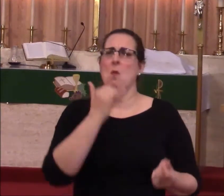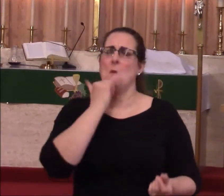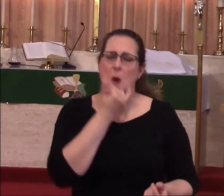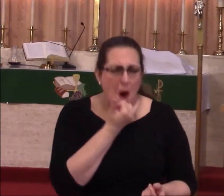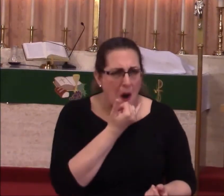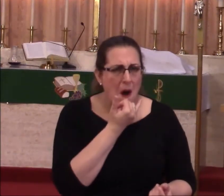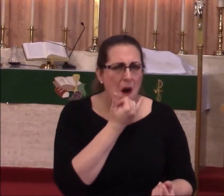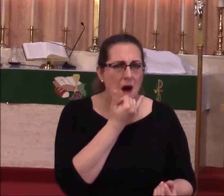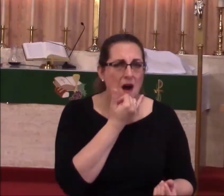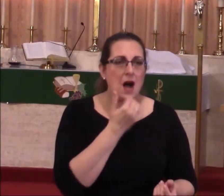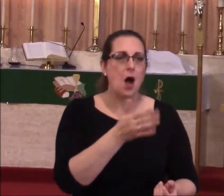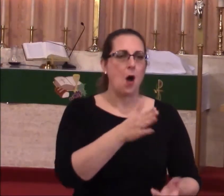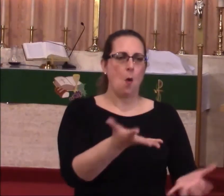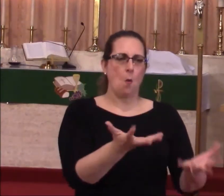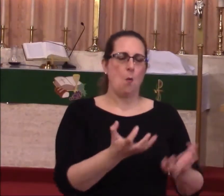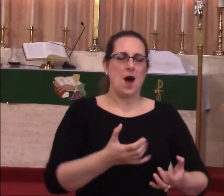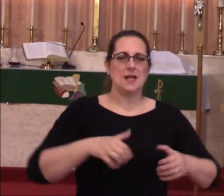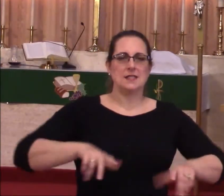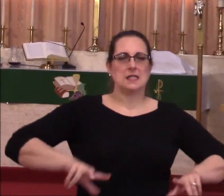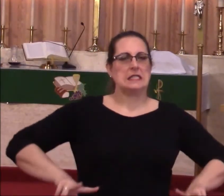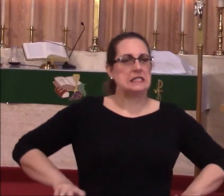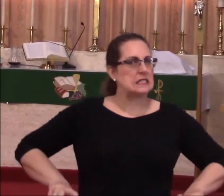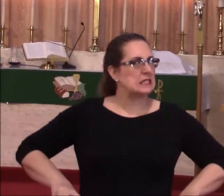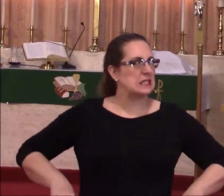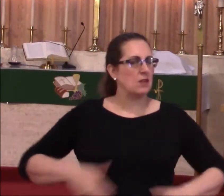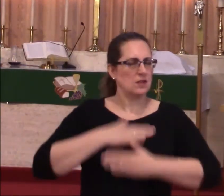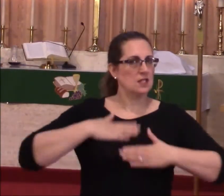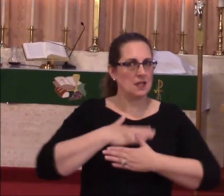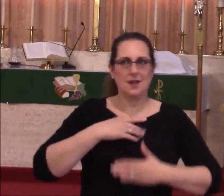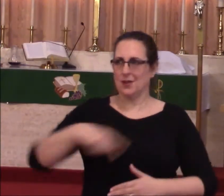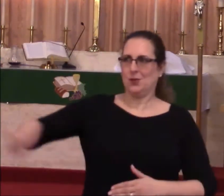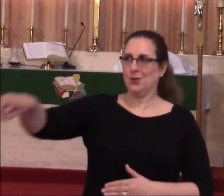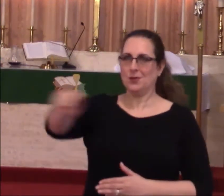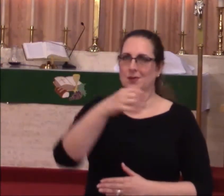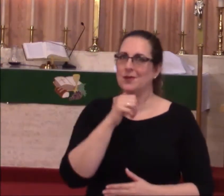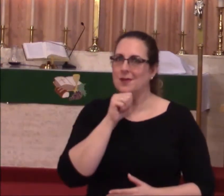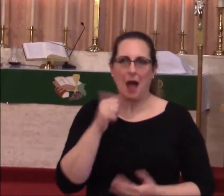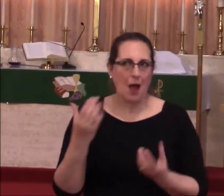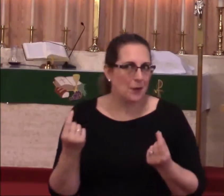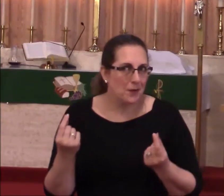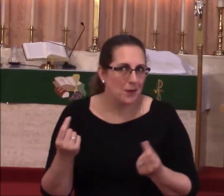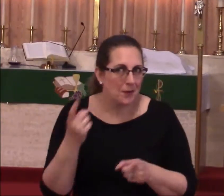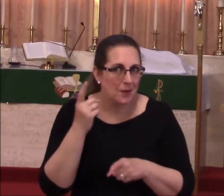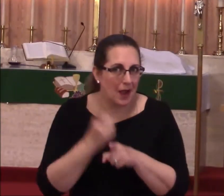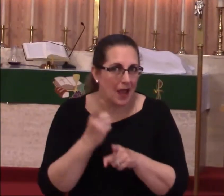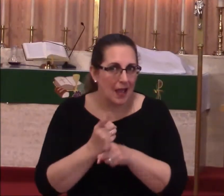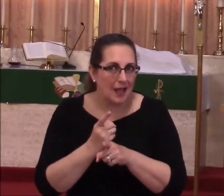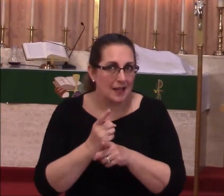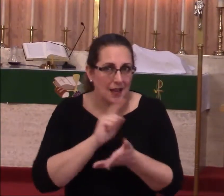by seeking selfish desire and pleasure. None of y'all do that, right? Each week.